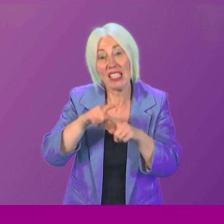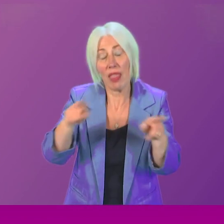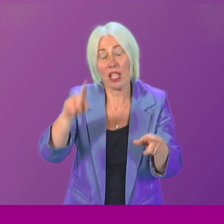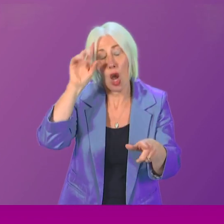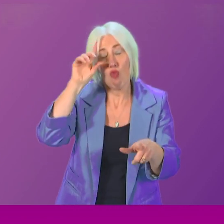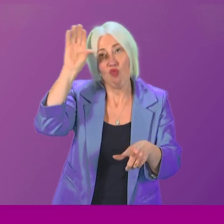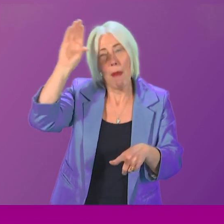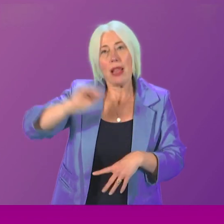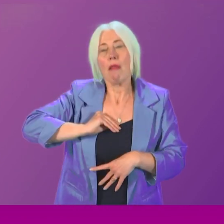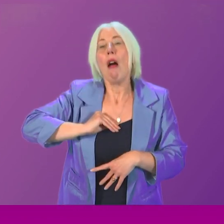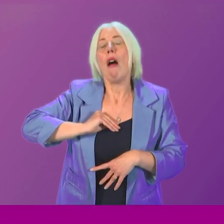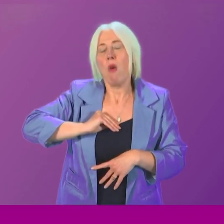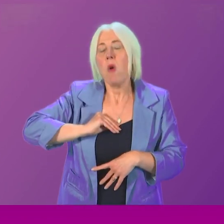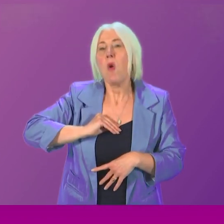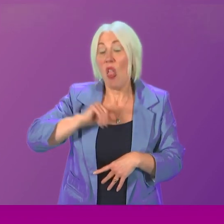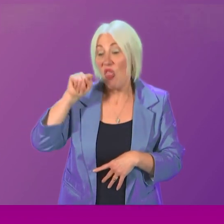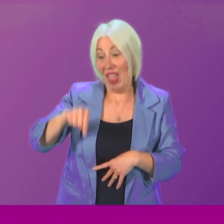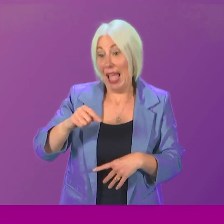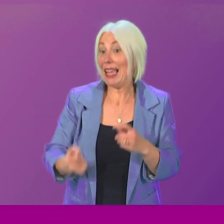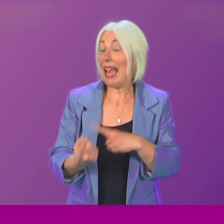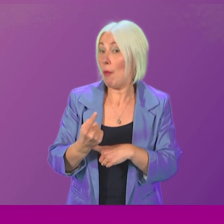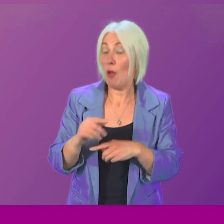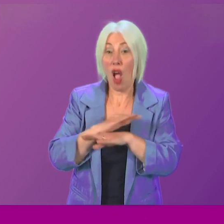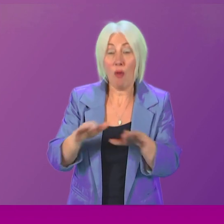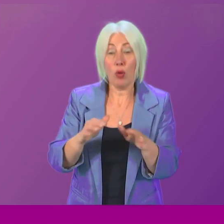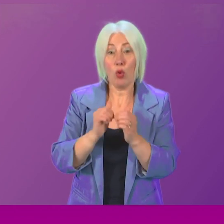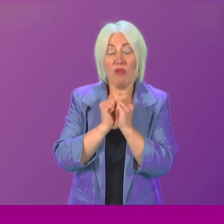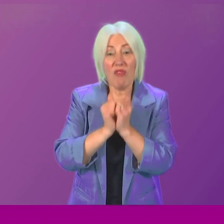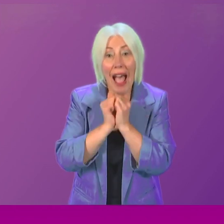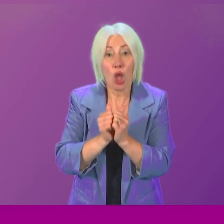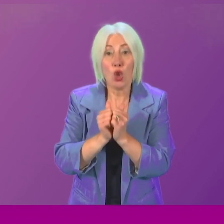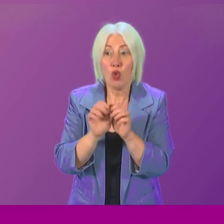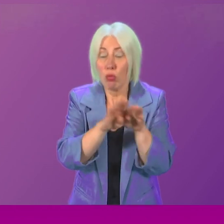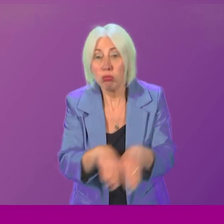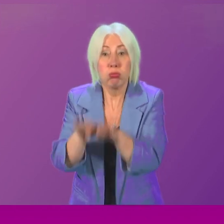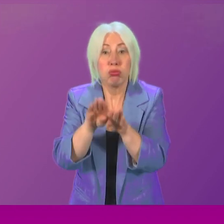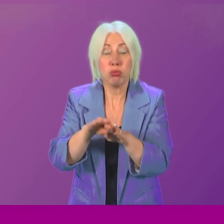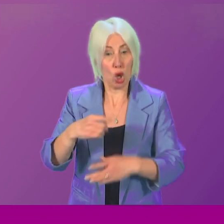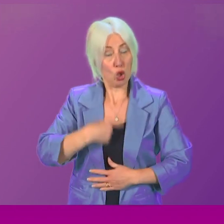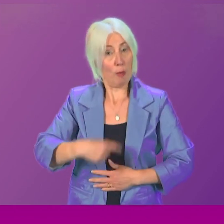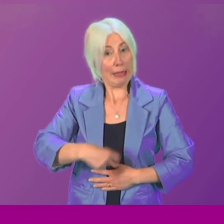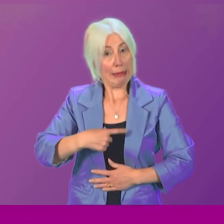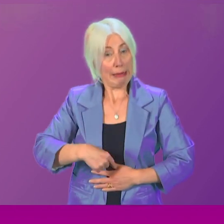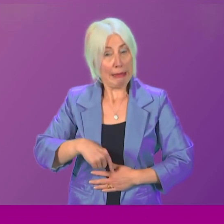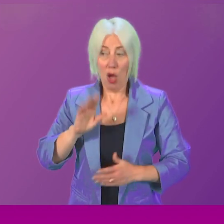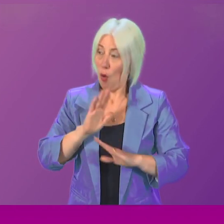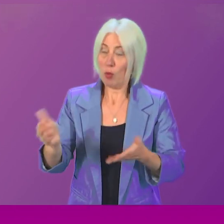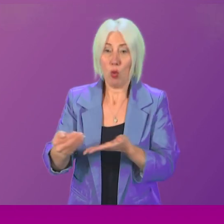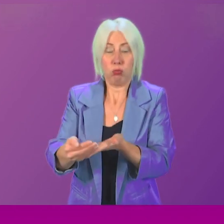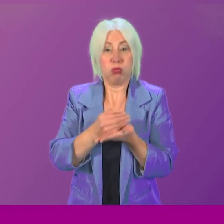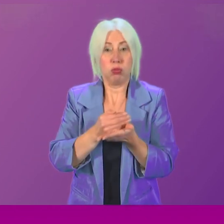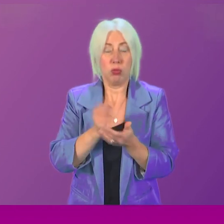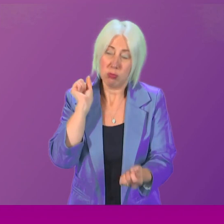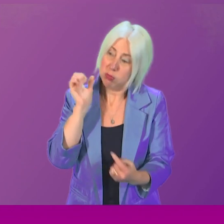if we don't remember the value of our common humanity and if we don't protect what matters most in our society.